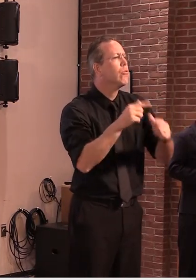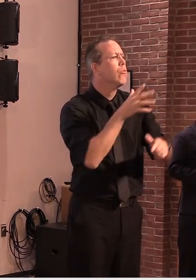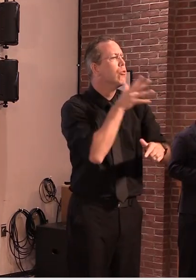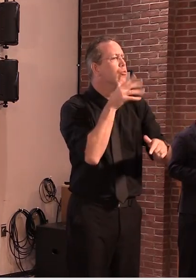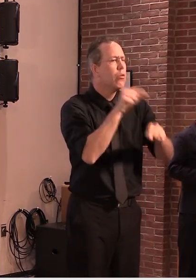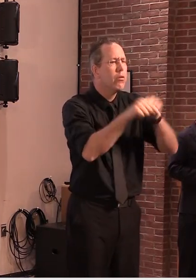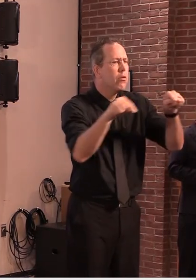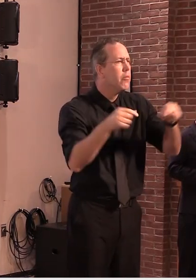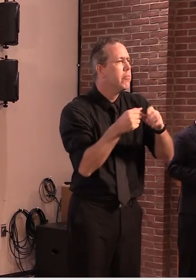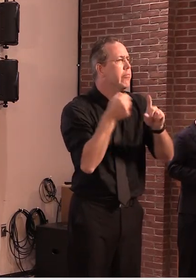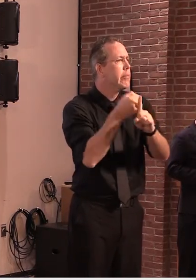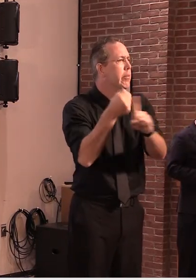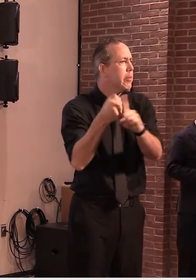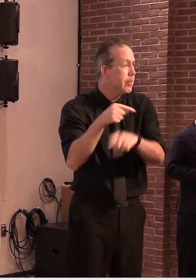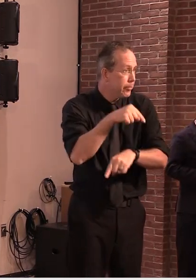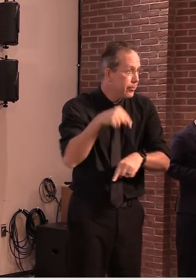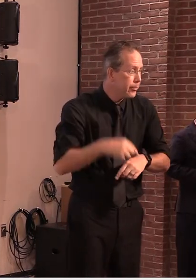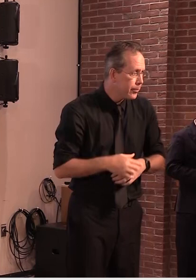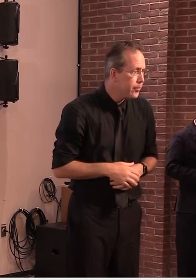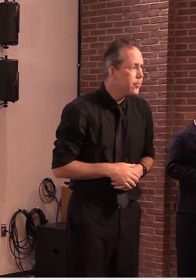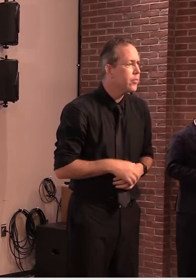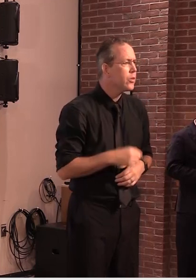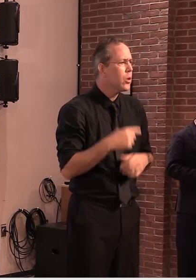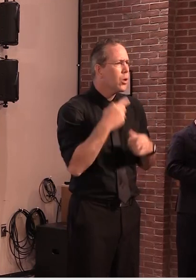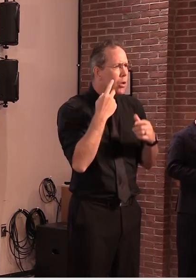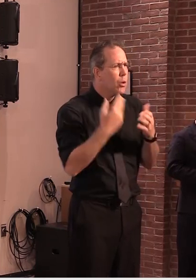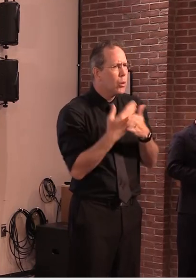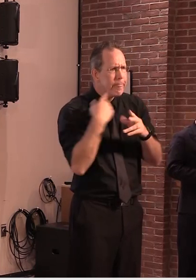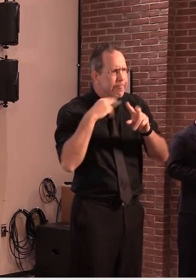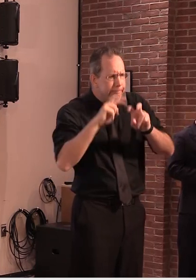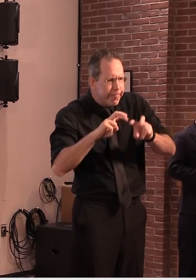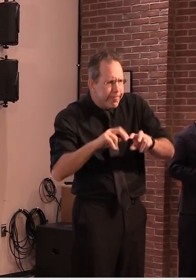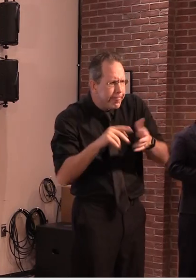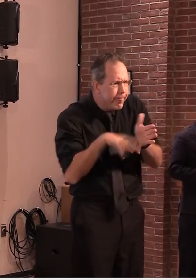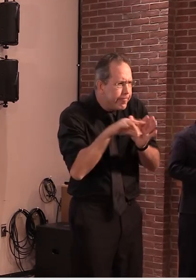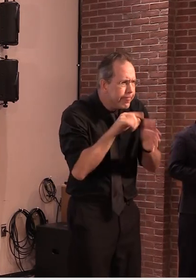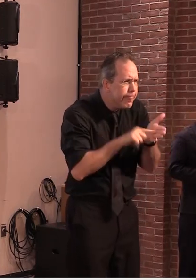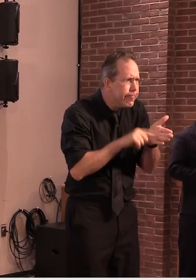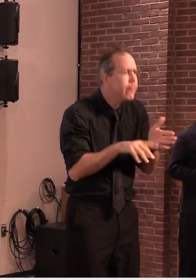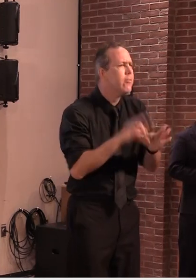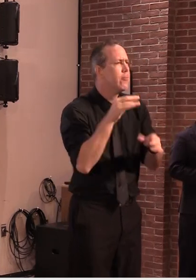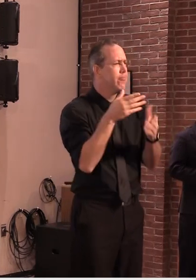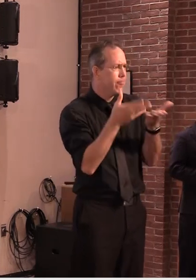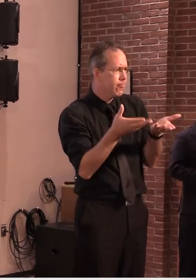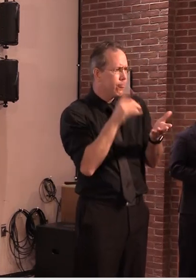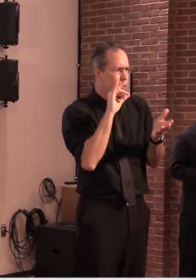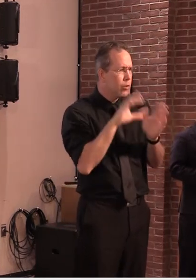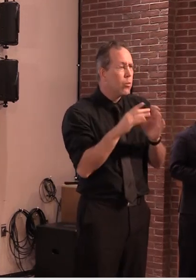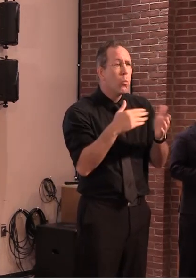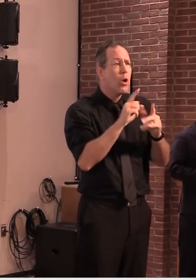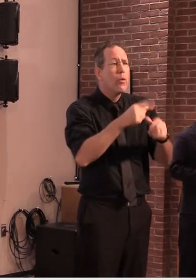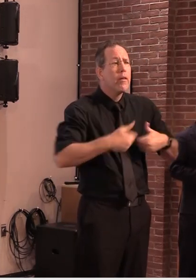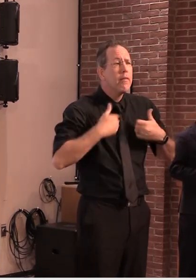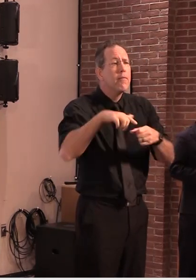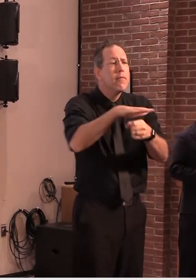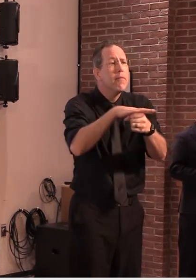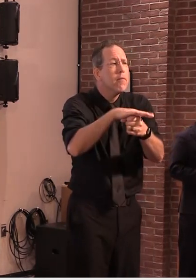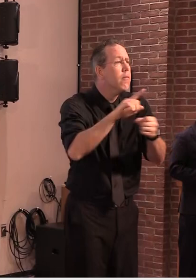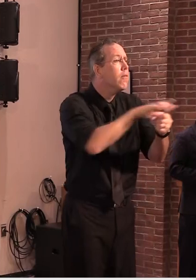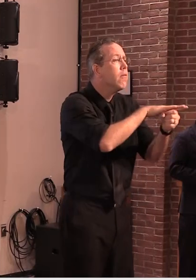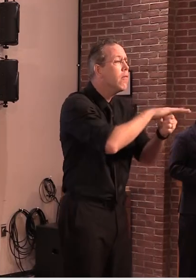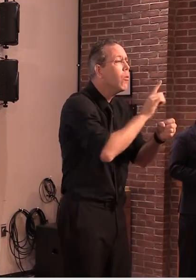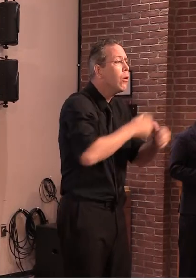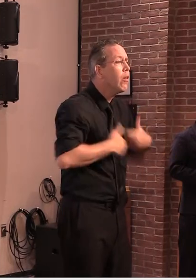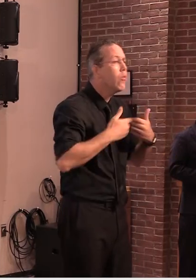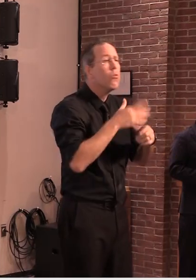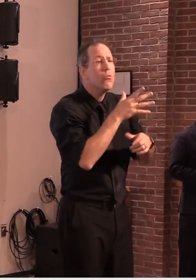new analysis by our department, however, shows that today there is now no correlation between a state's urbanization and its